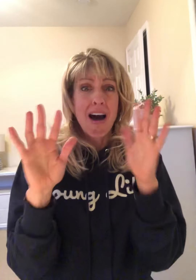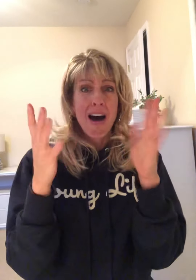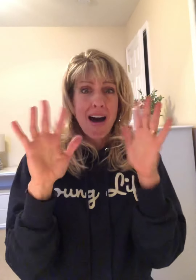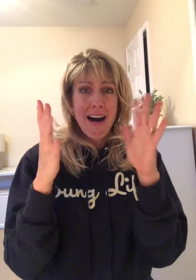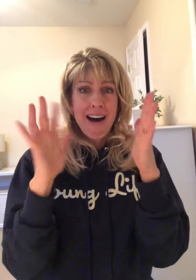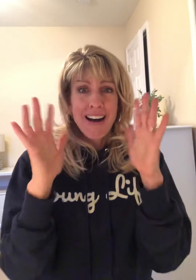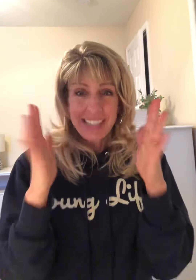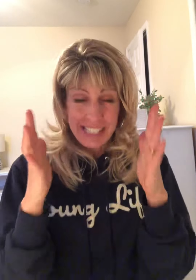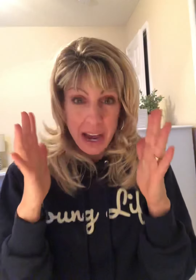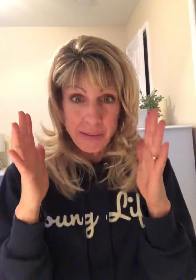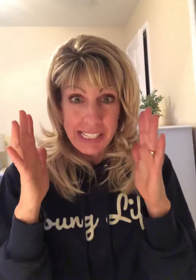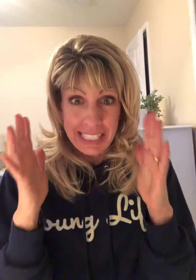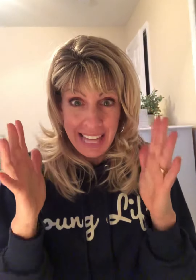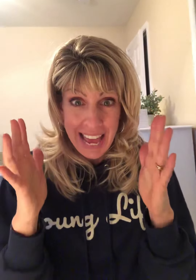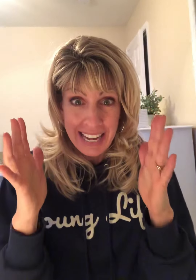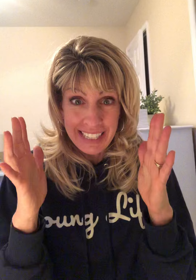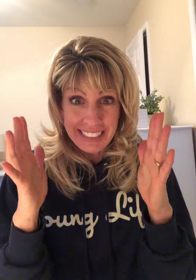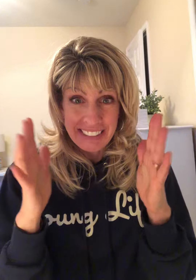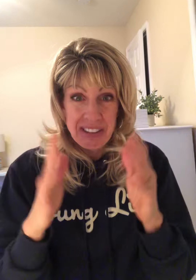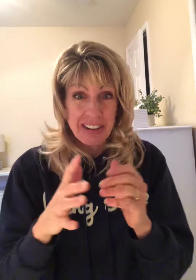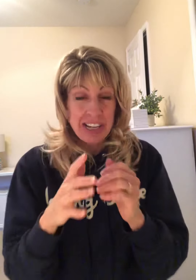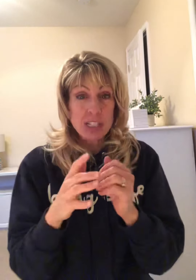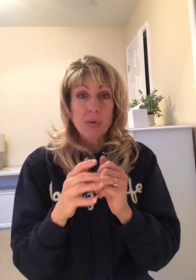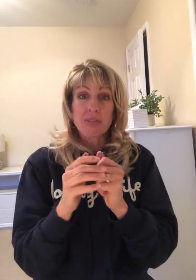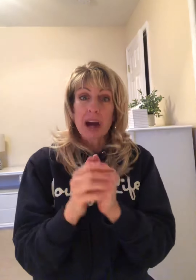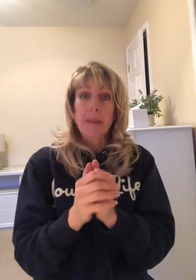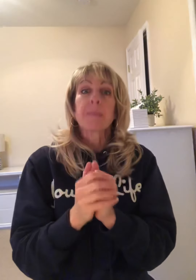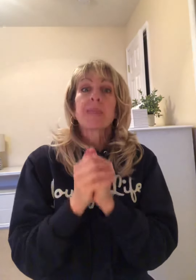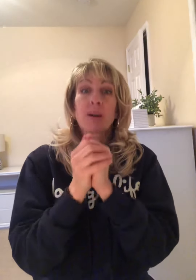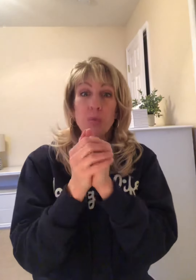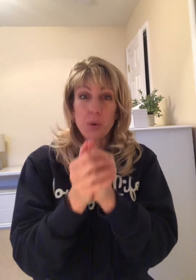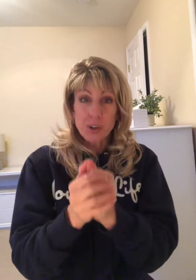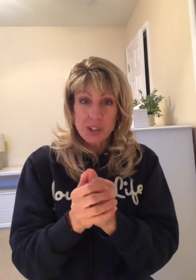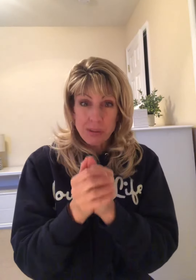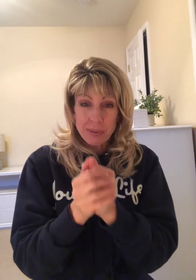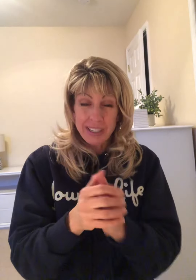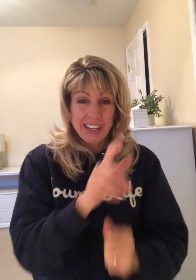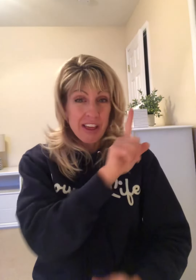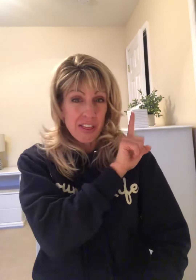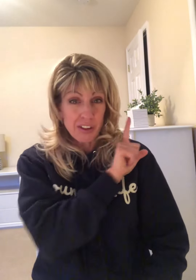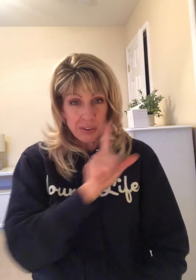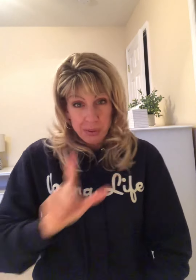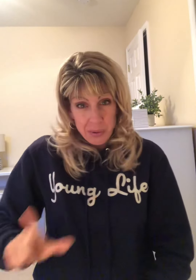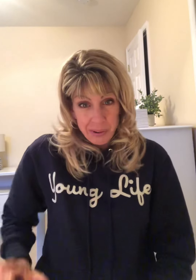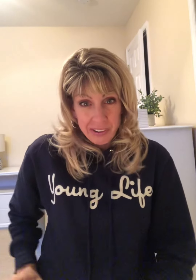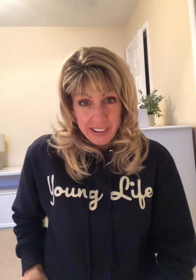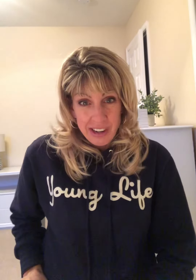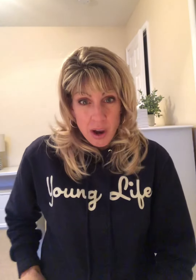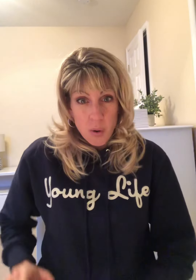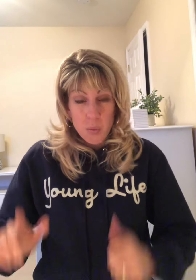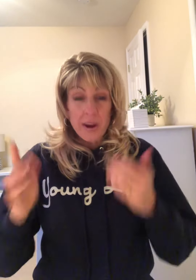oh, because I was glad. Okay, so we've got worship the Lord with